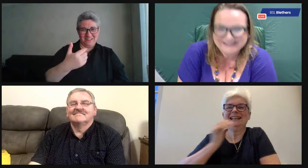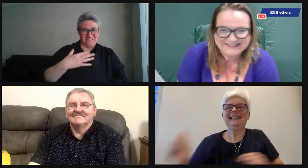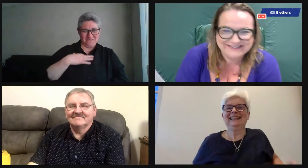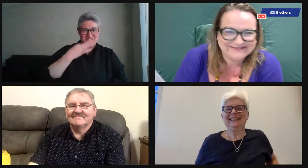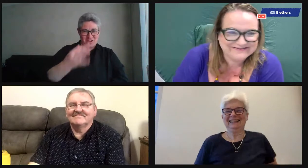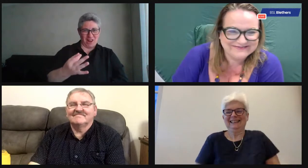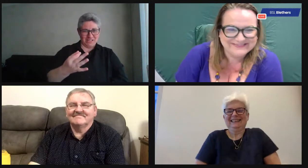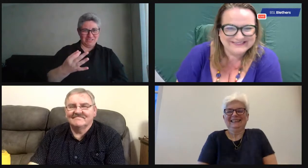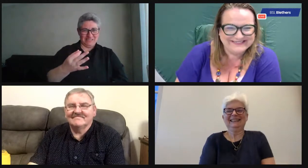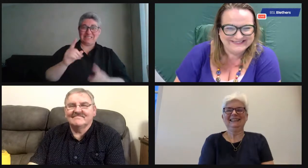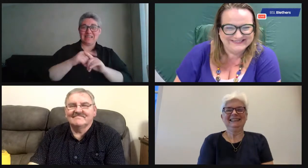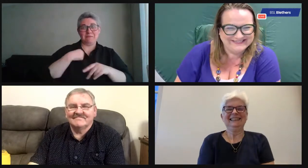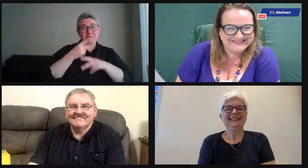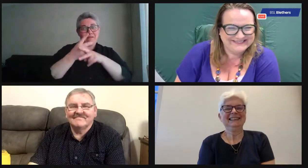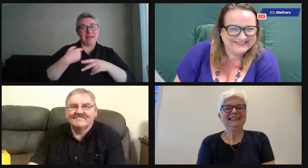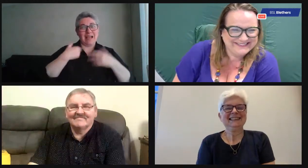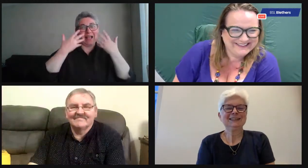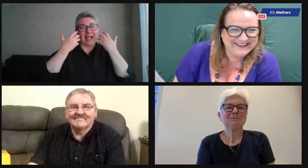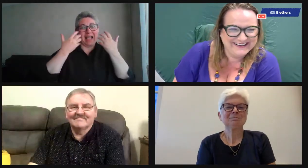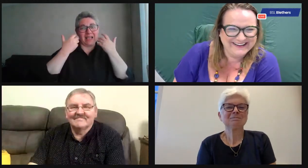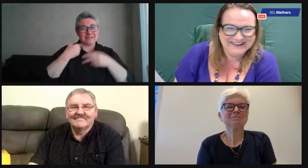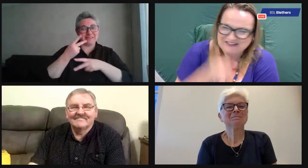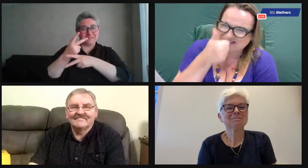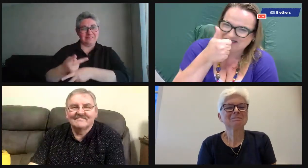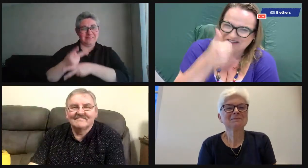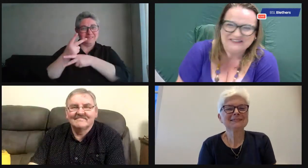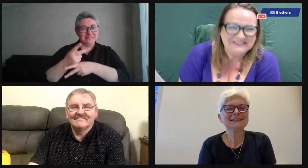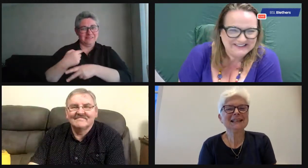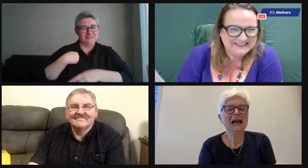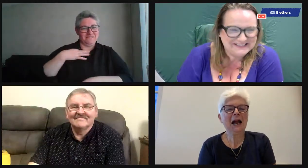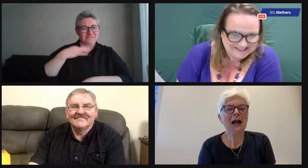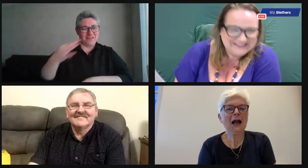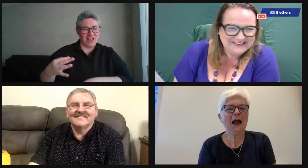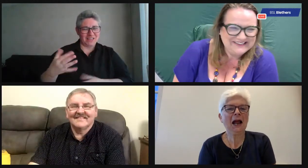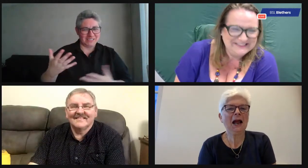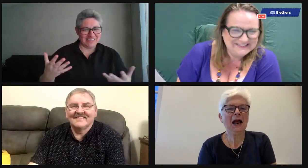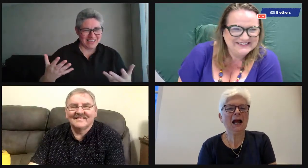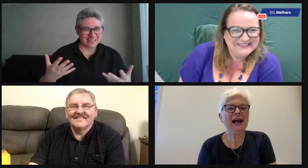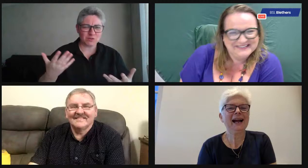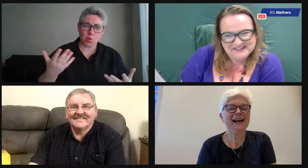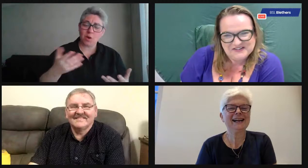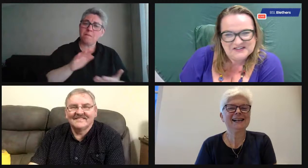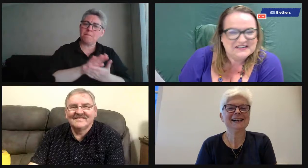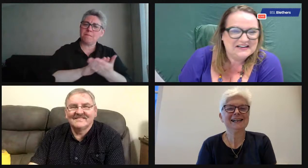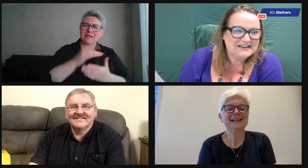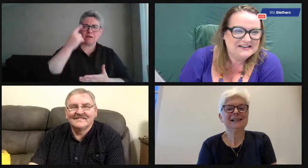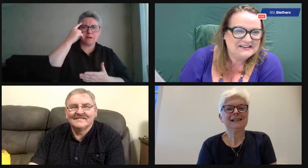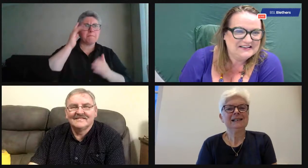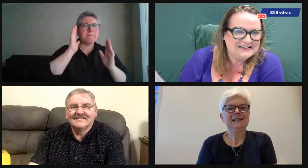Well, that's volunteering. That counts. I was looking after a cat as well. I was cat sitting. So I was volunteering.